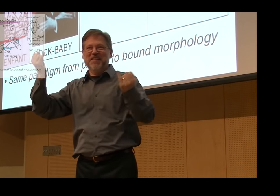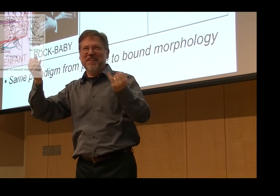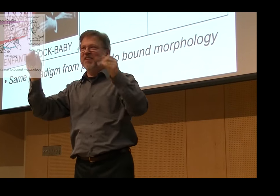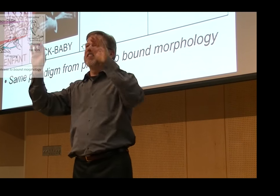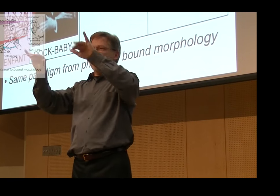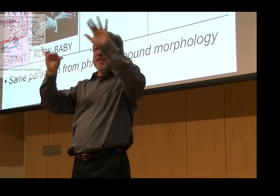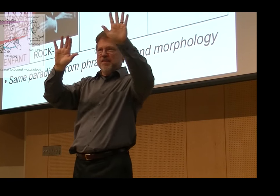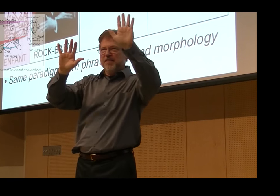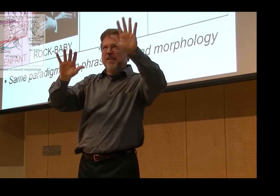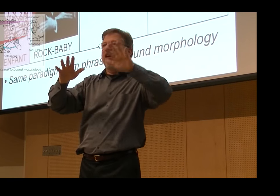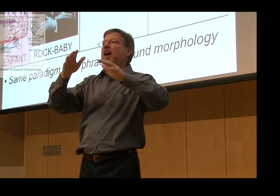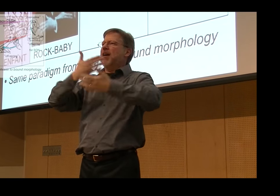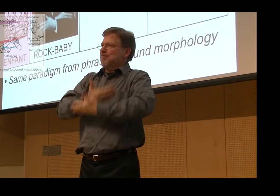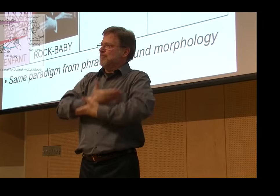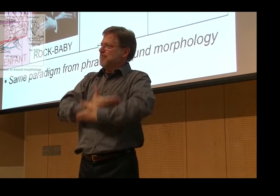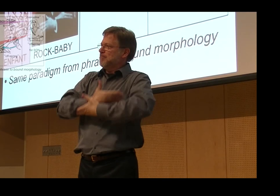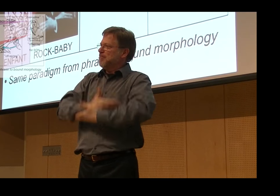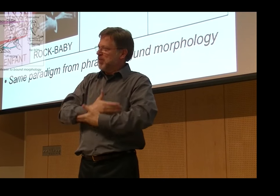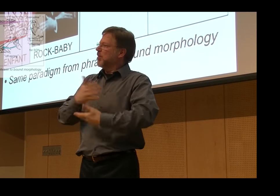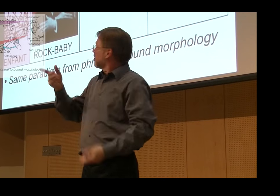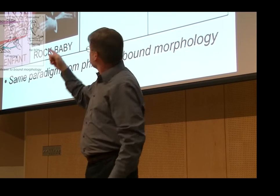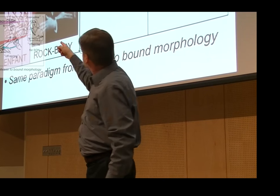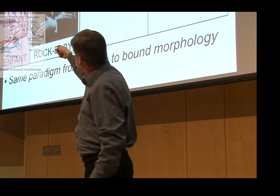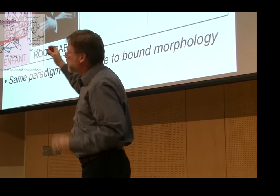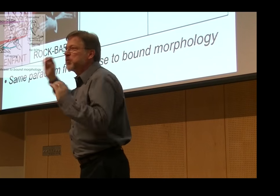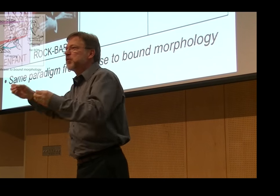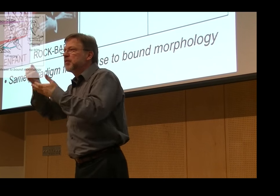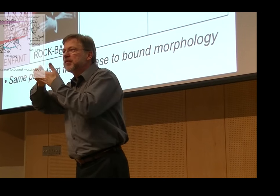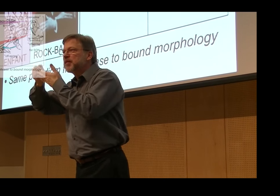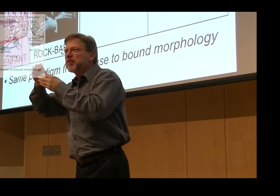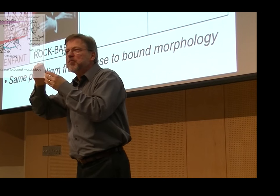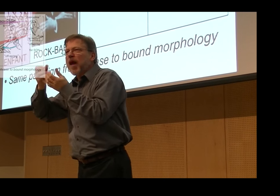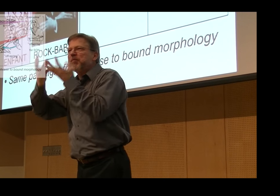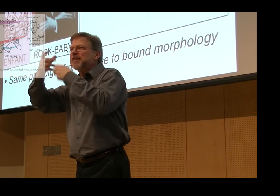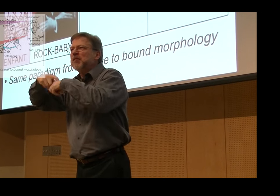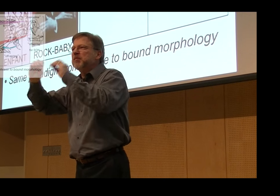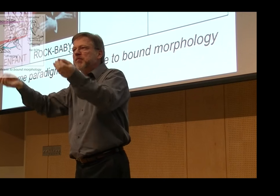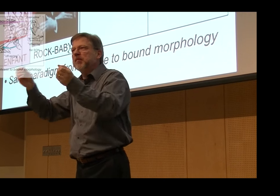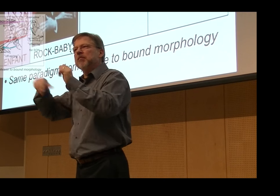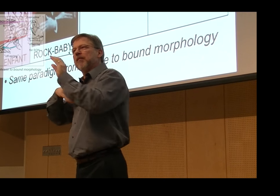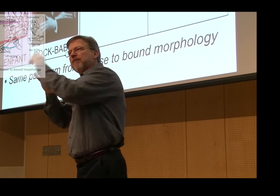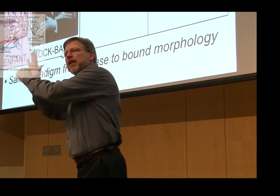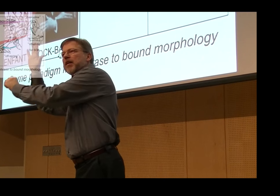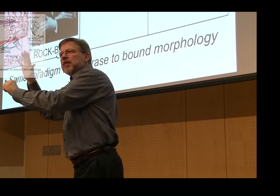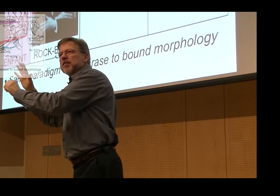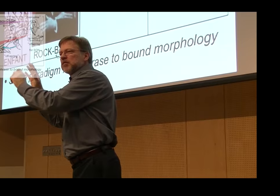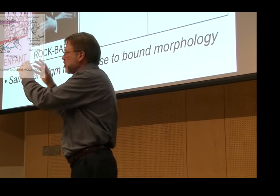And even without the picture, I can sign it now because you have a fully formed male or fully